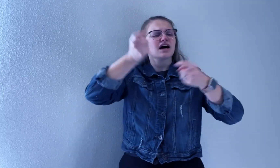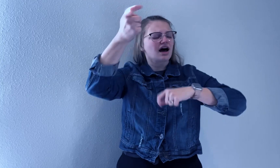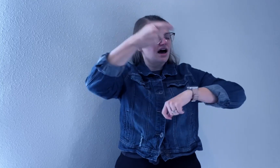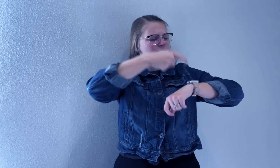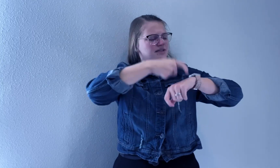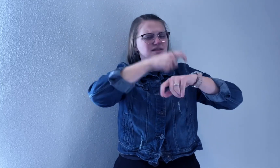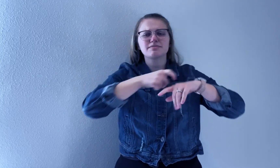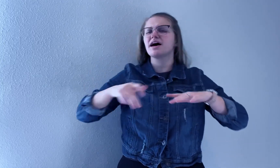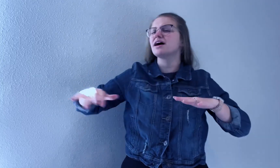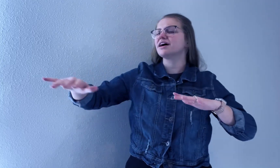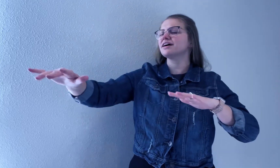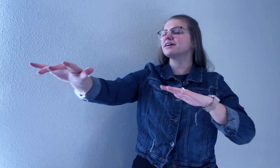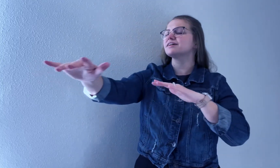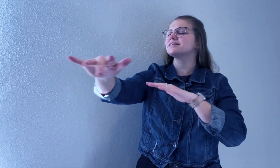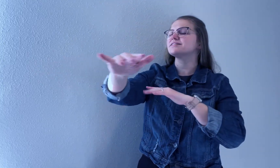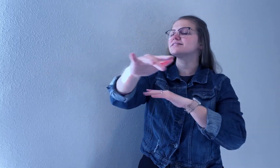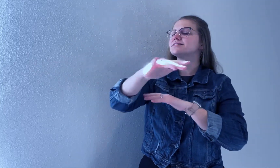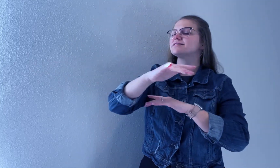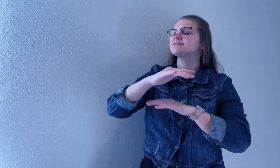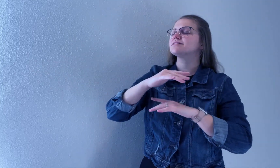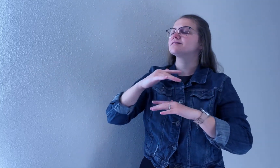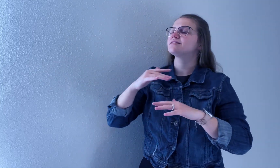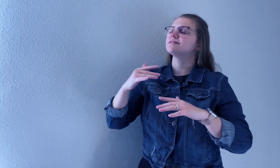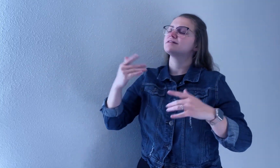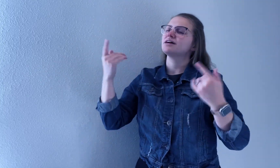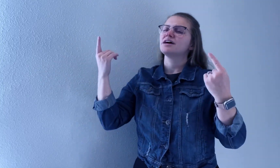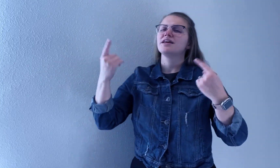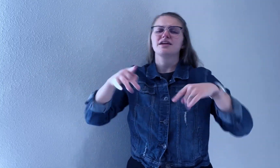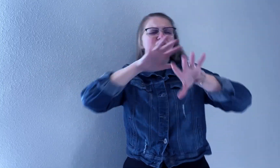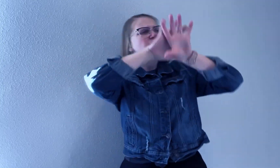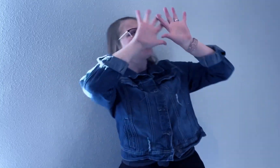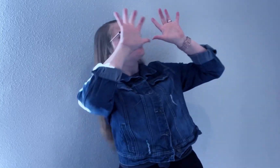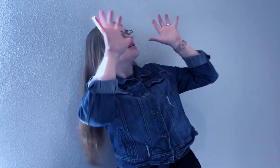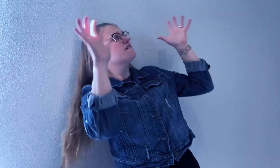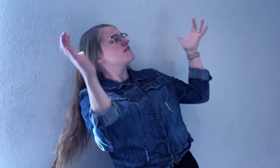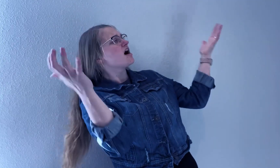time and space The universe